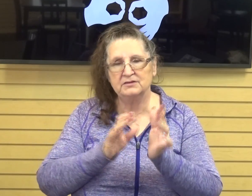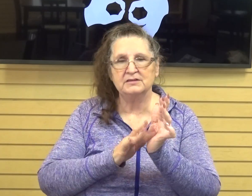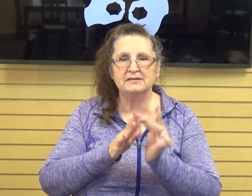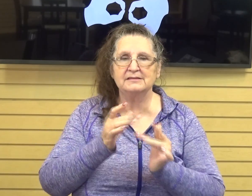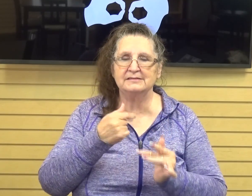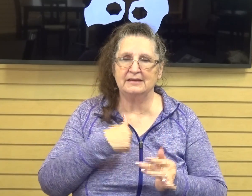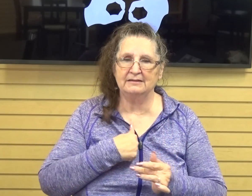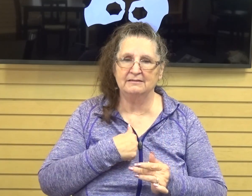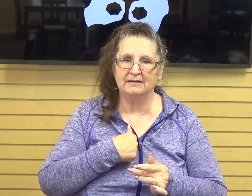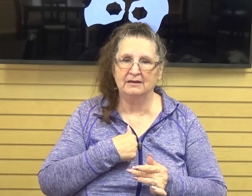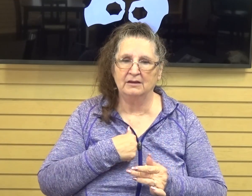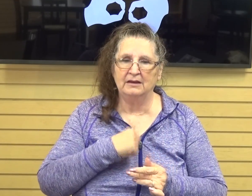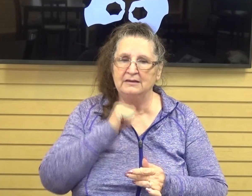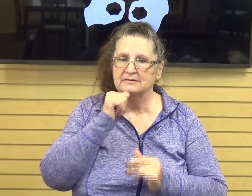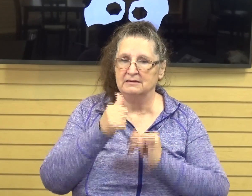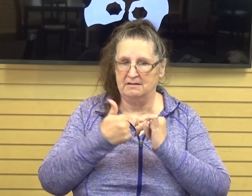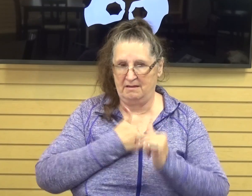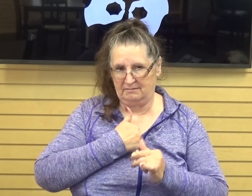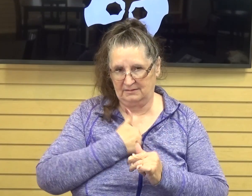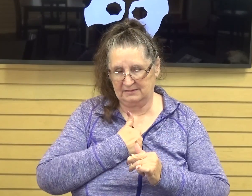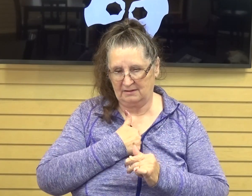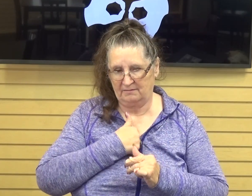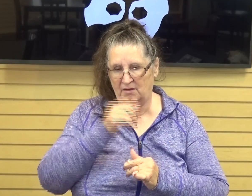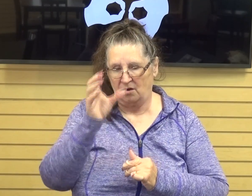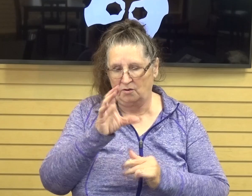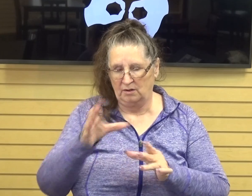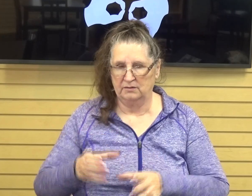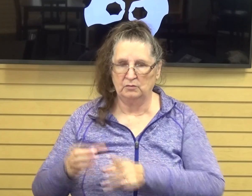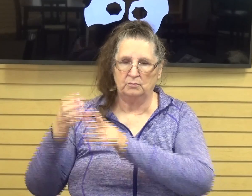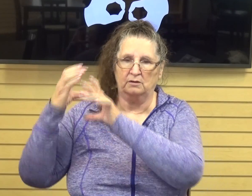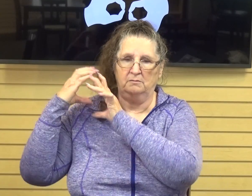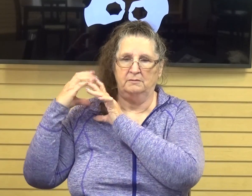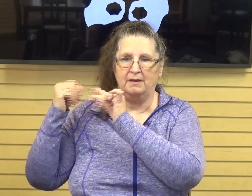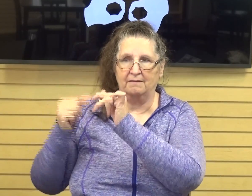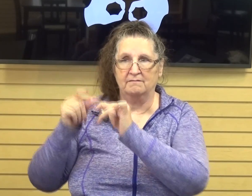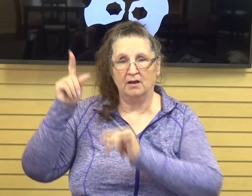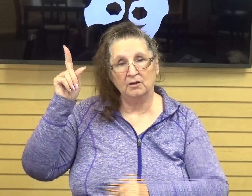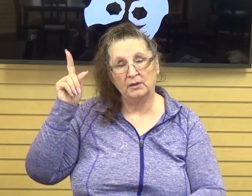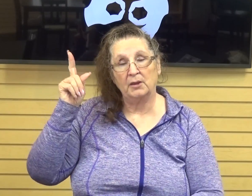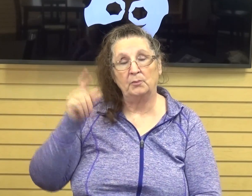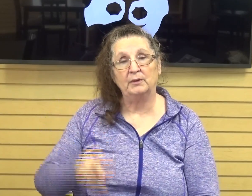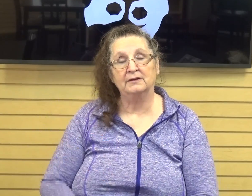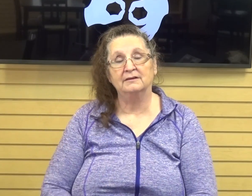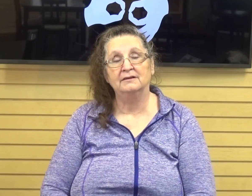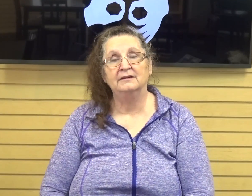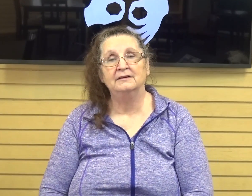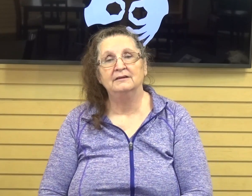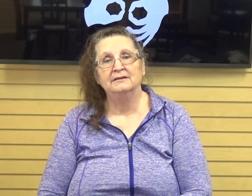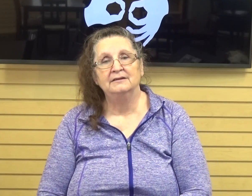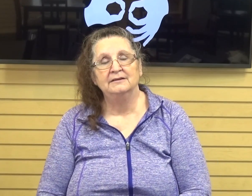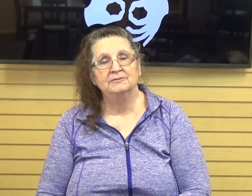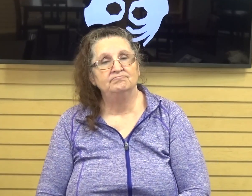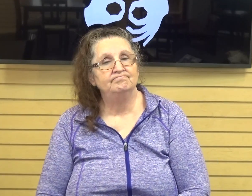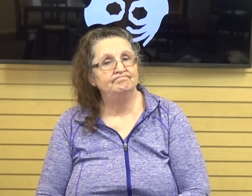we're to deny ourself and to pick up our cross and follow him, even to Samaria,